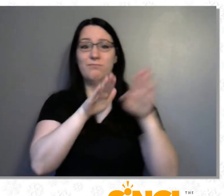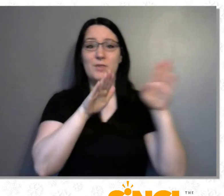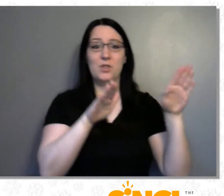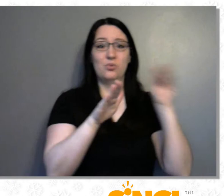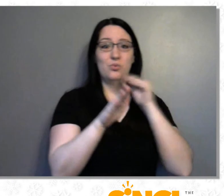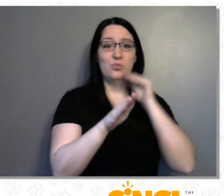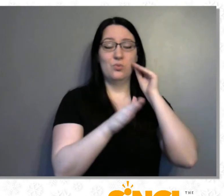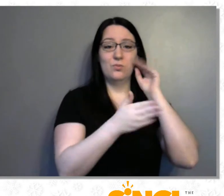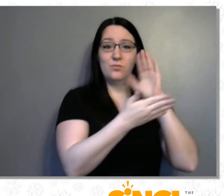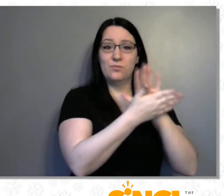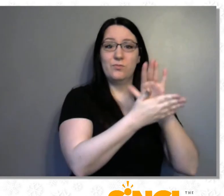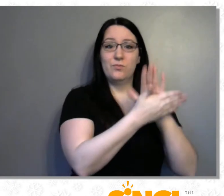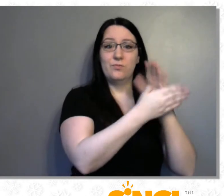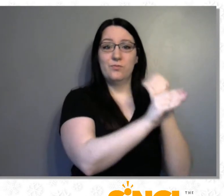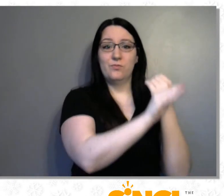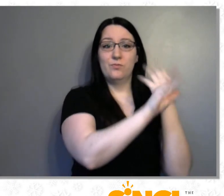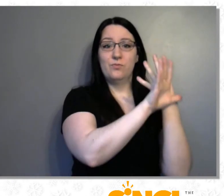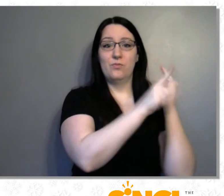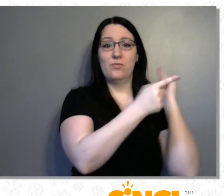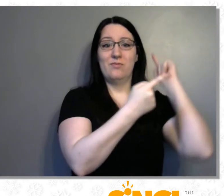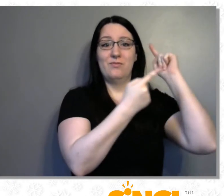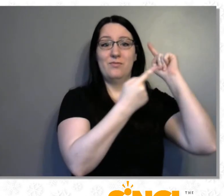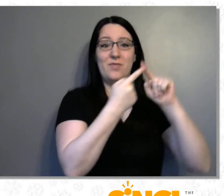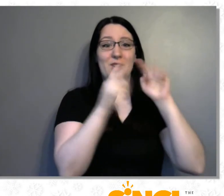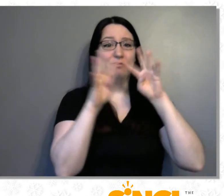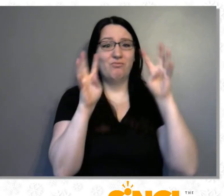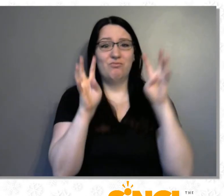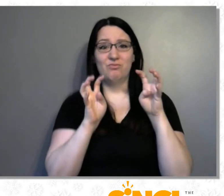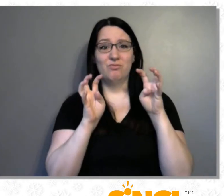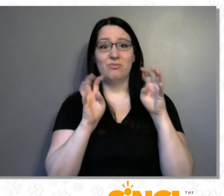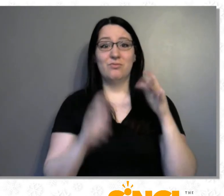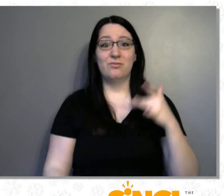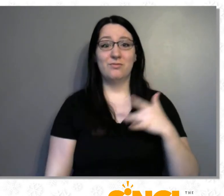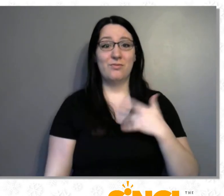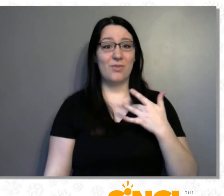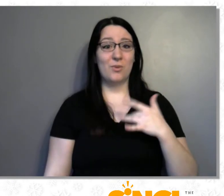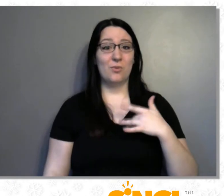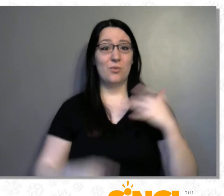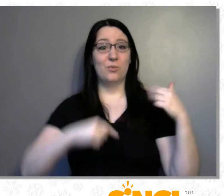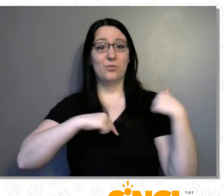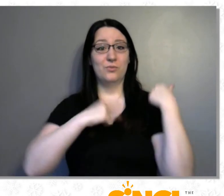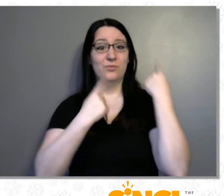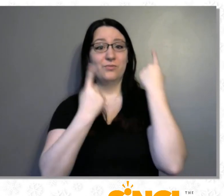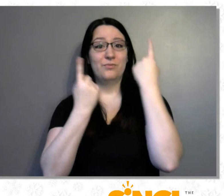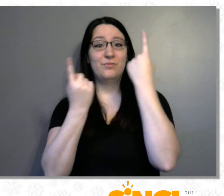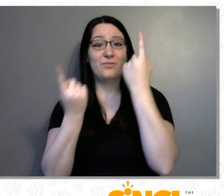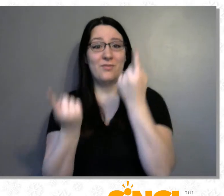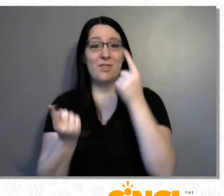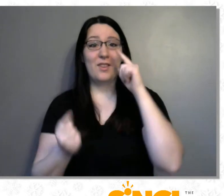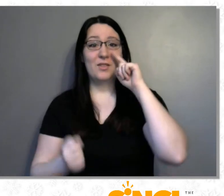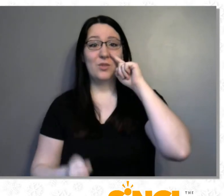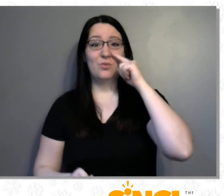and children home from school until, who knows? Oh, tidings of